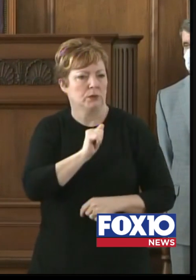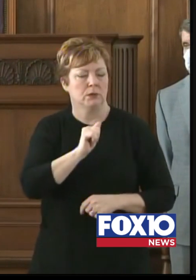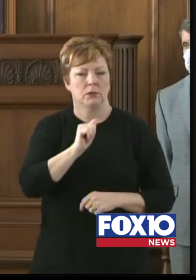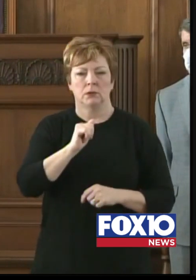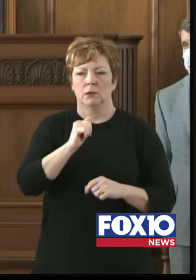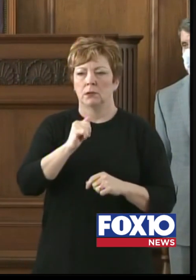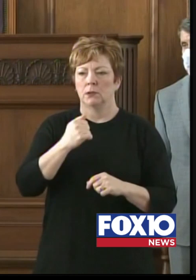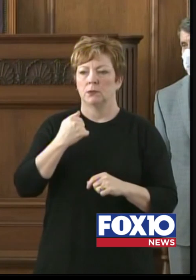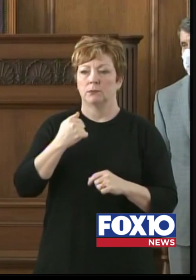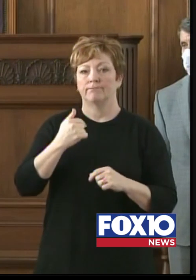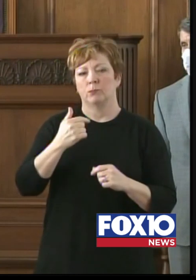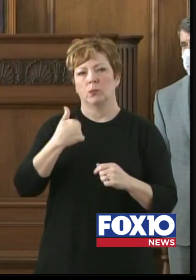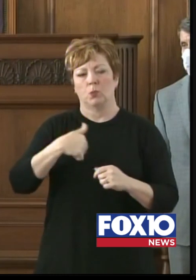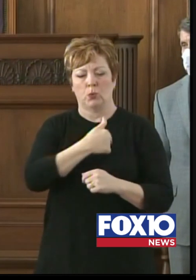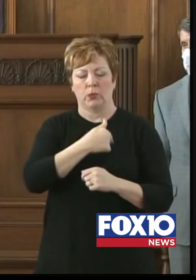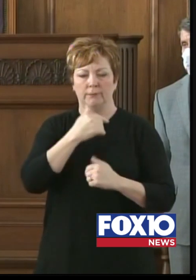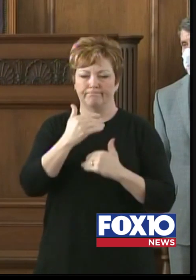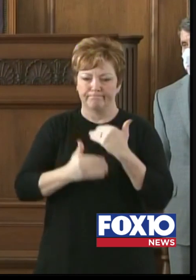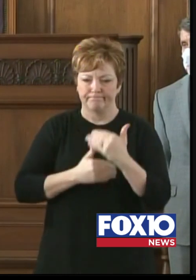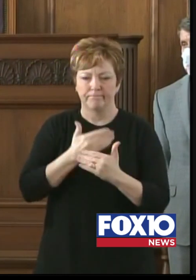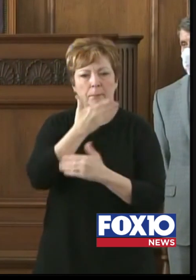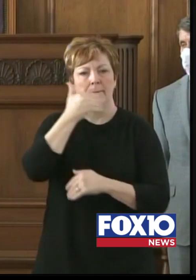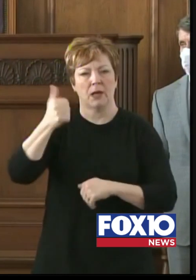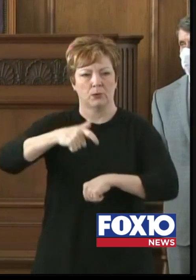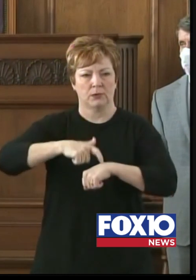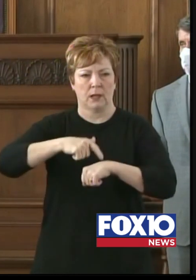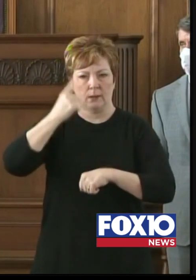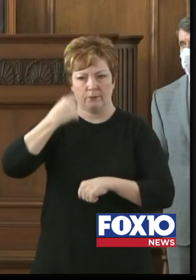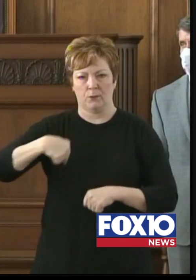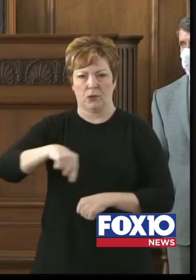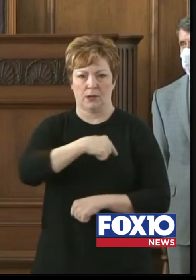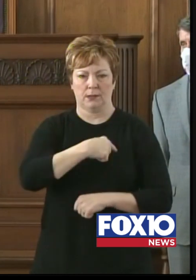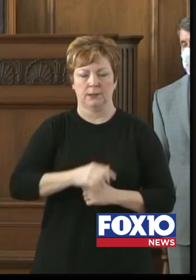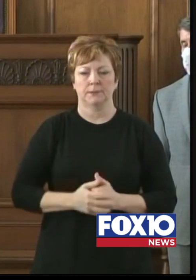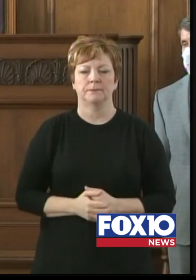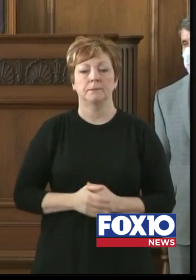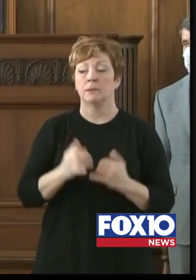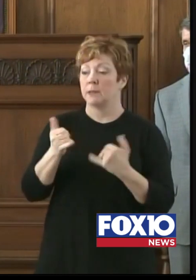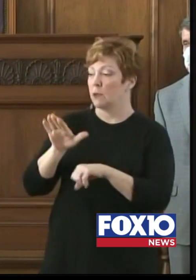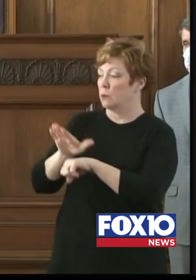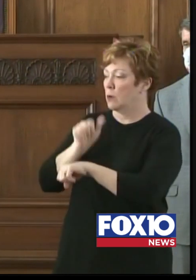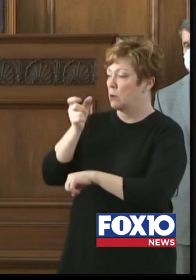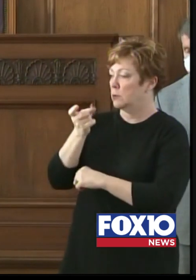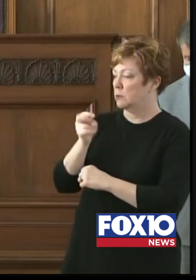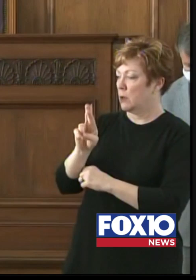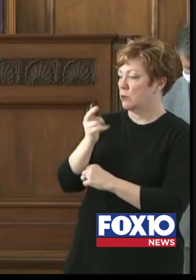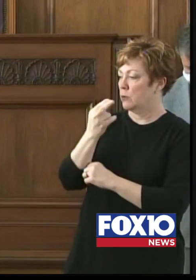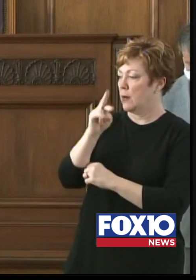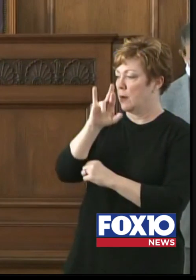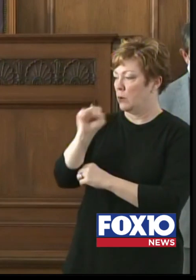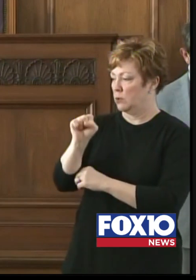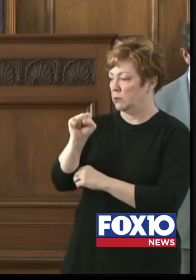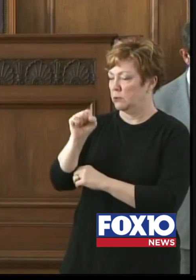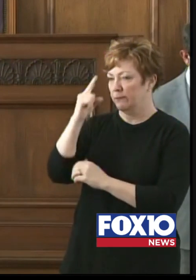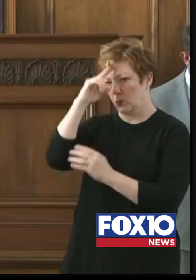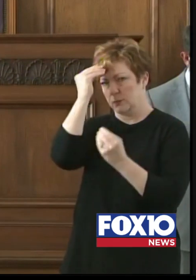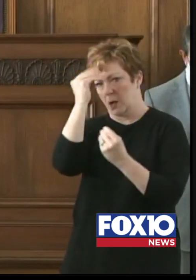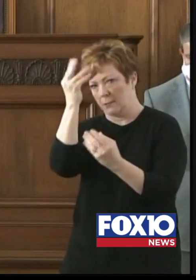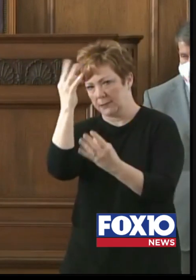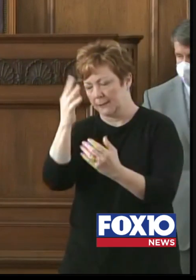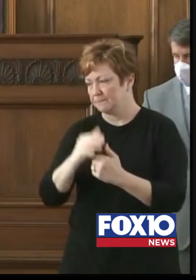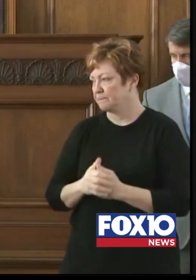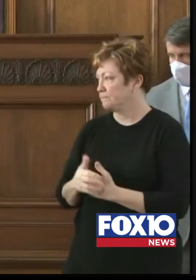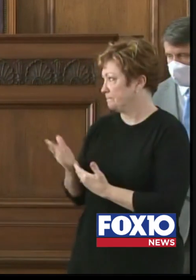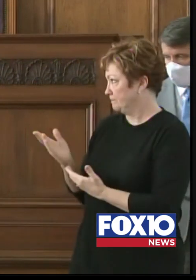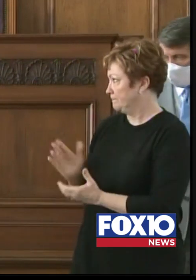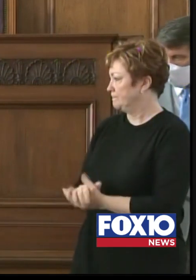a better season for our state. Now let me call on Dr. Harris to give his update. Dr. Harris.